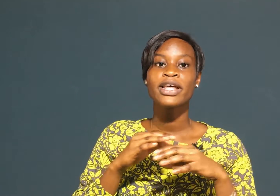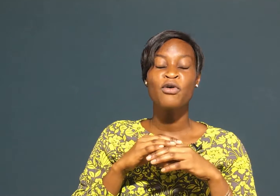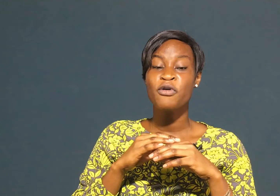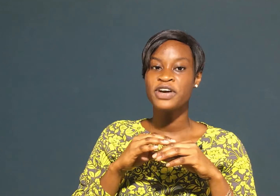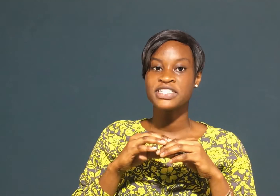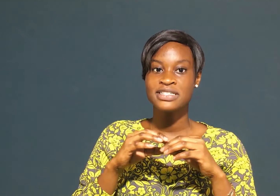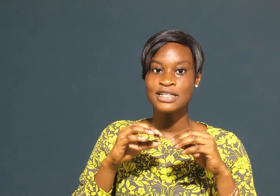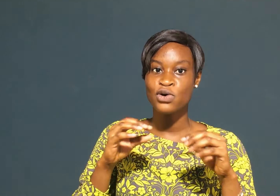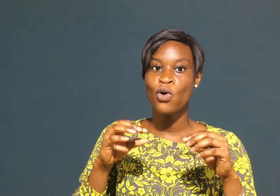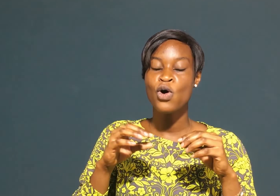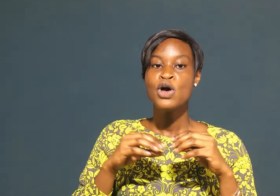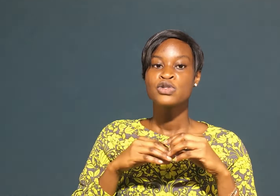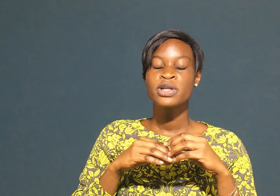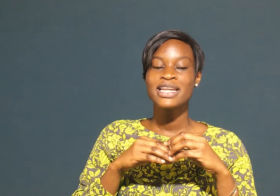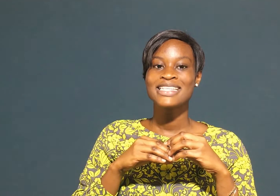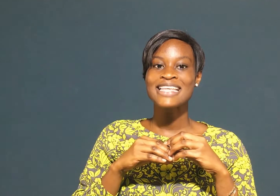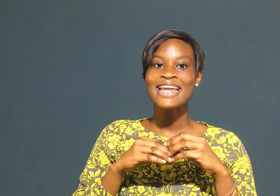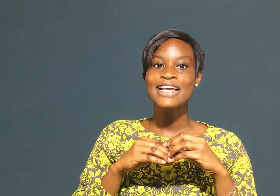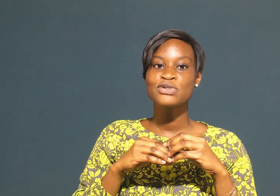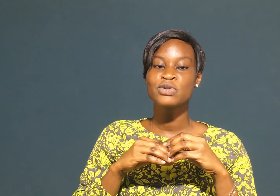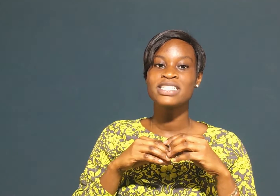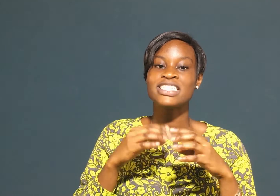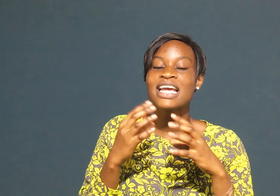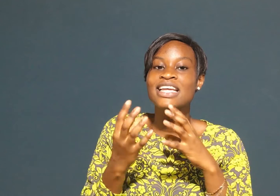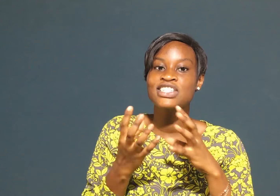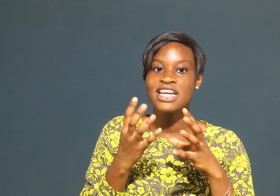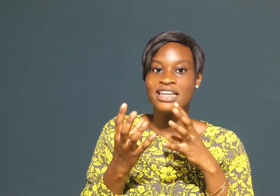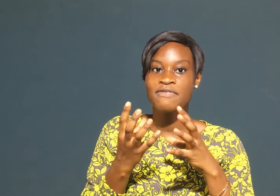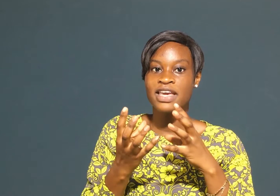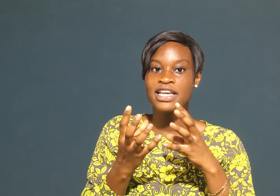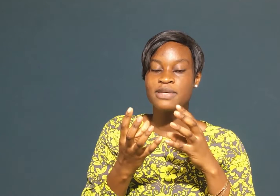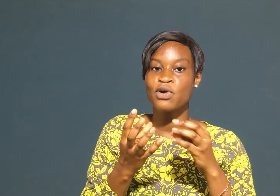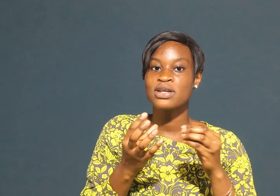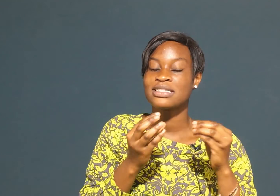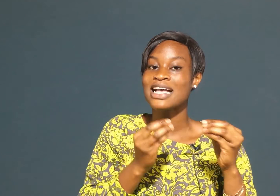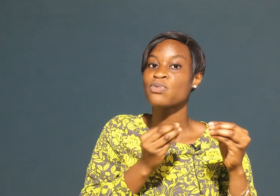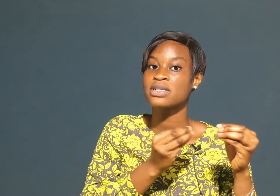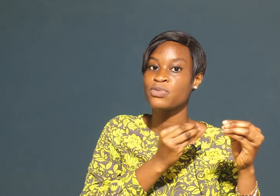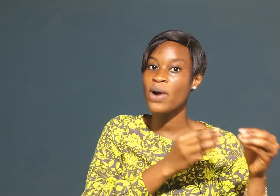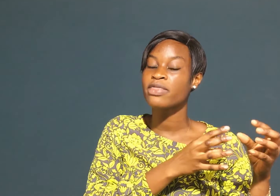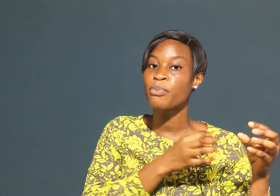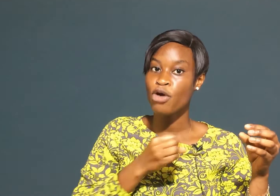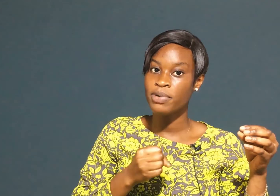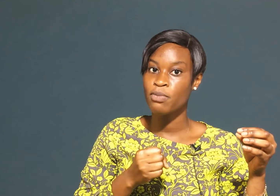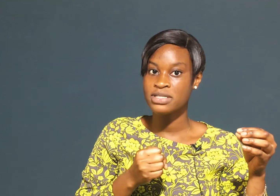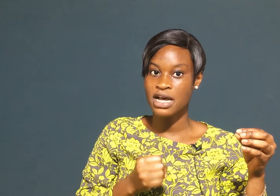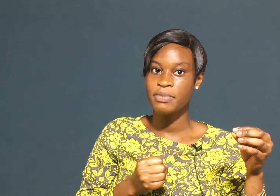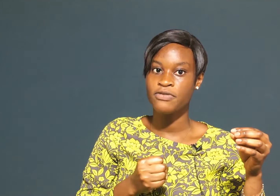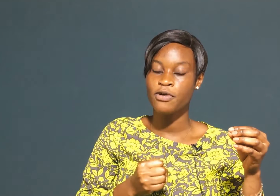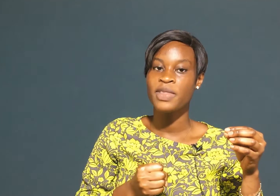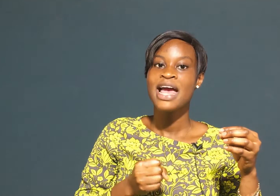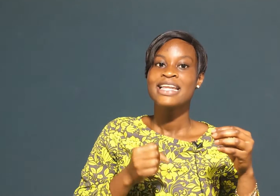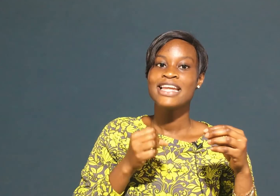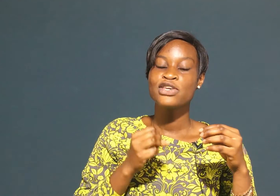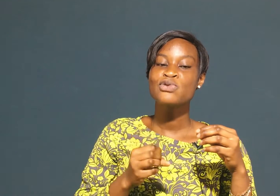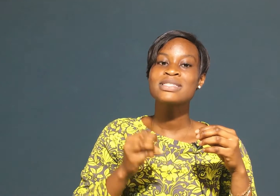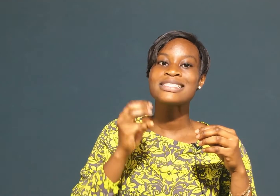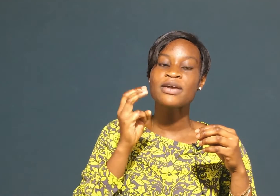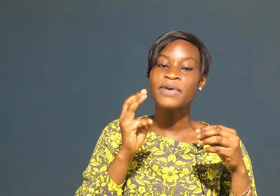in conversions at all so they decided to change their navigation because that was where the problem was coming from they used three